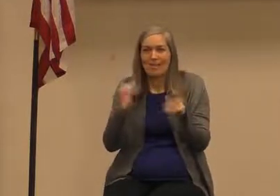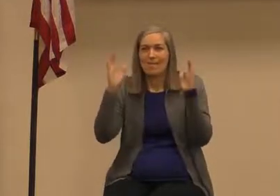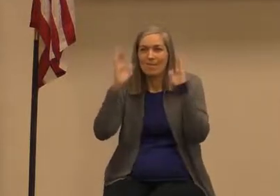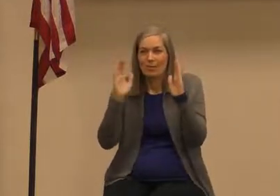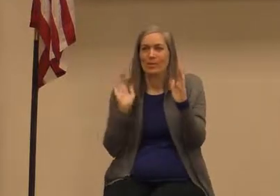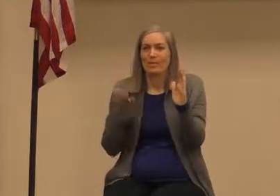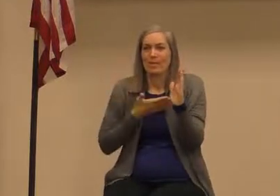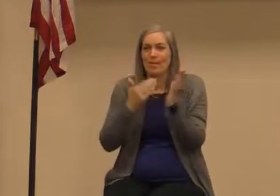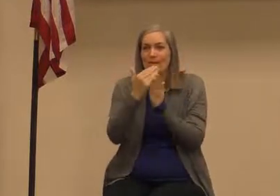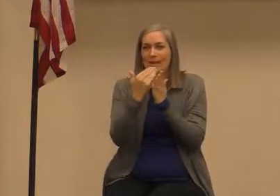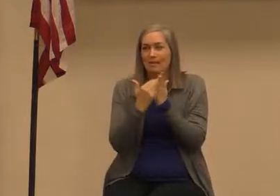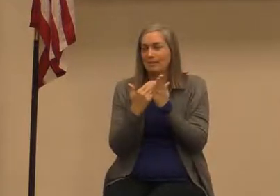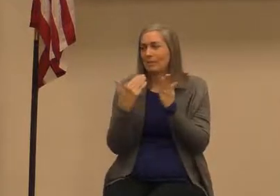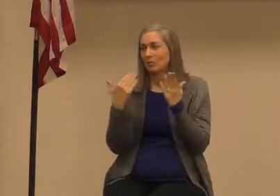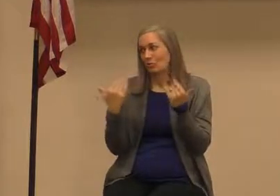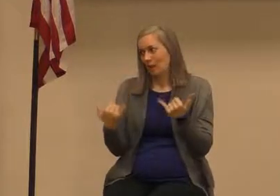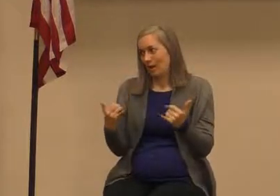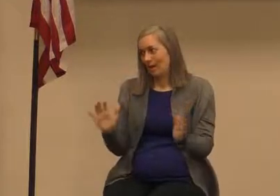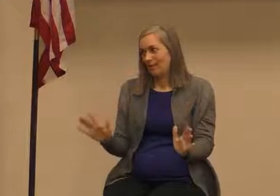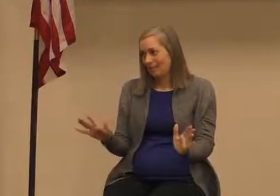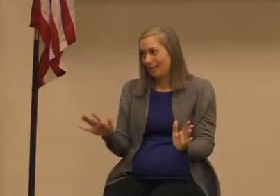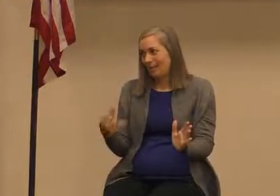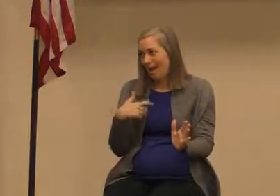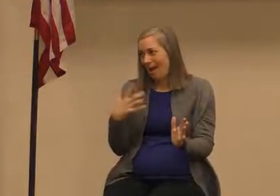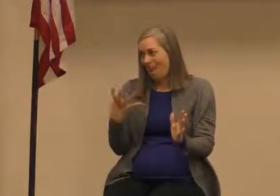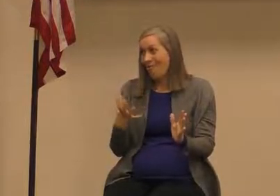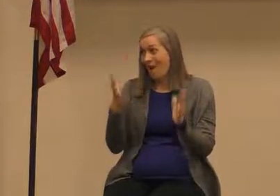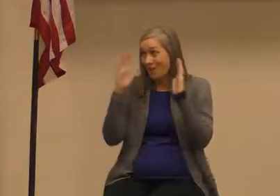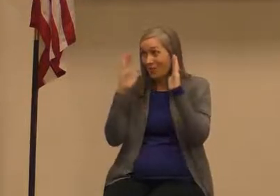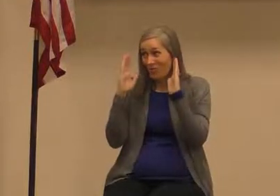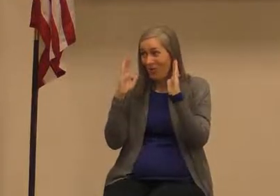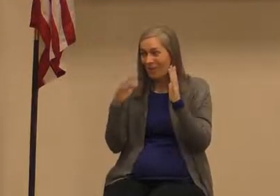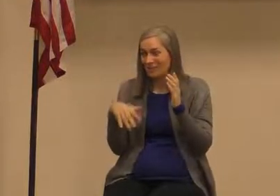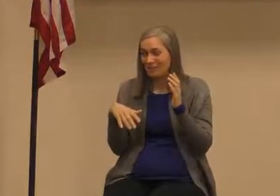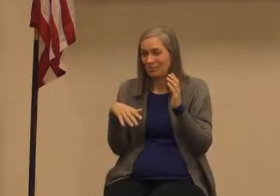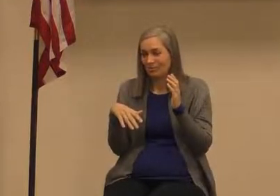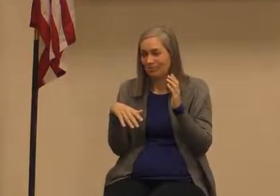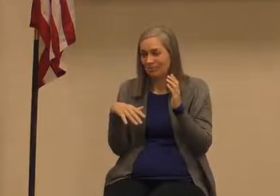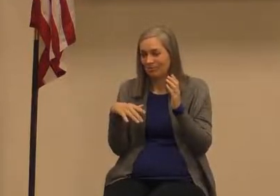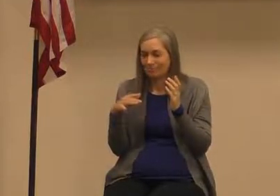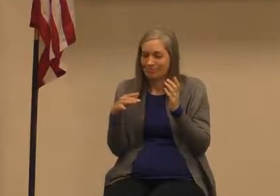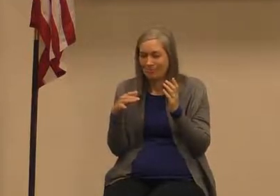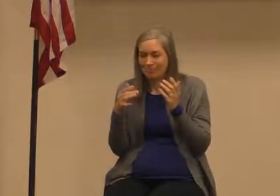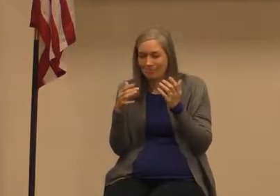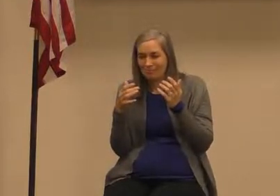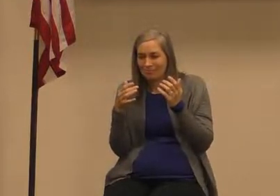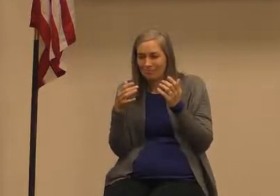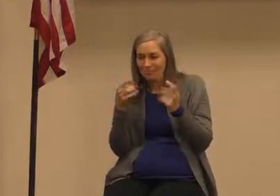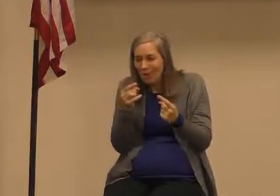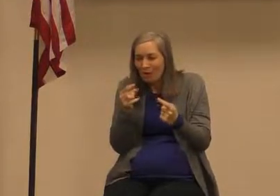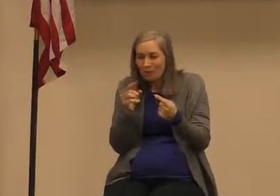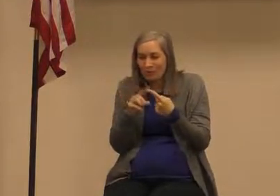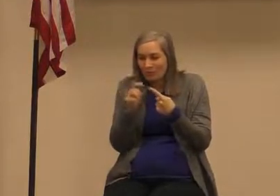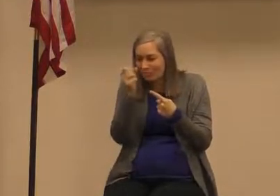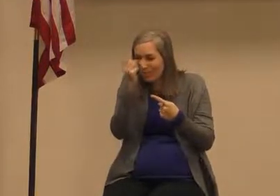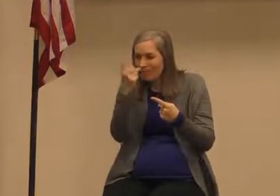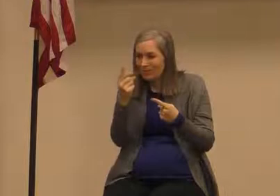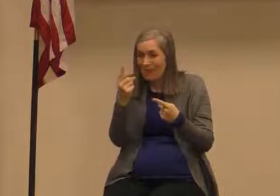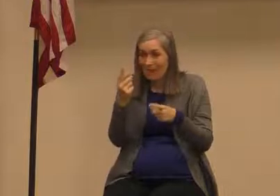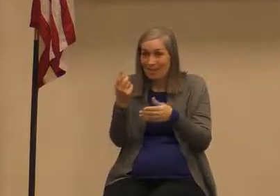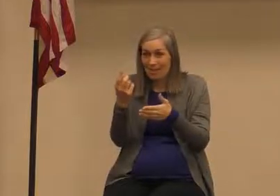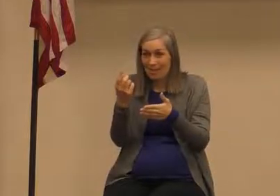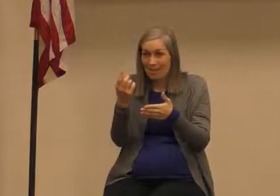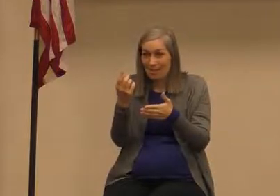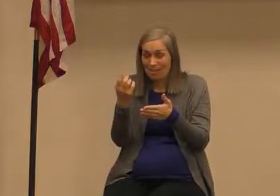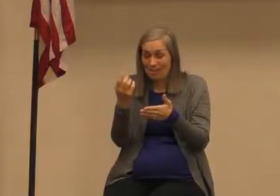this morning Father I want to focus on I want us to grapple with the fact that our God gave himself a